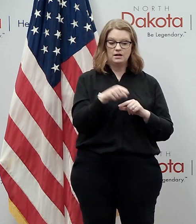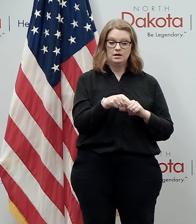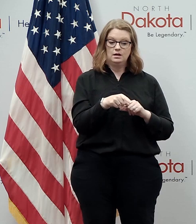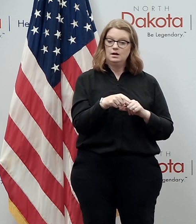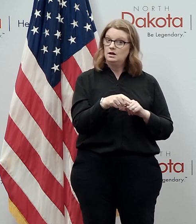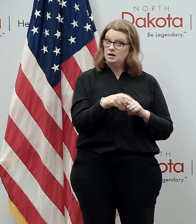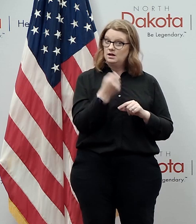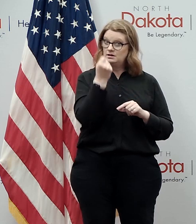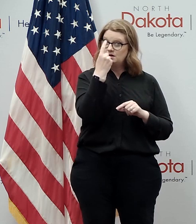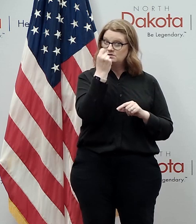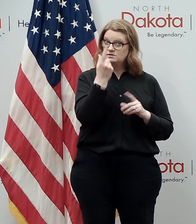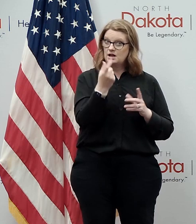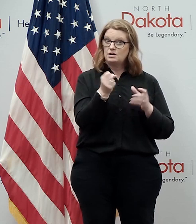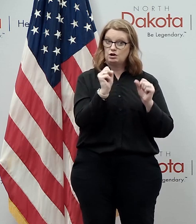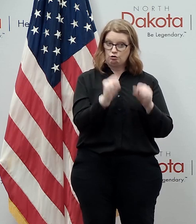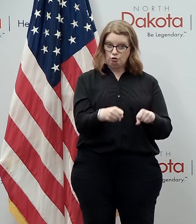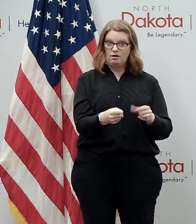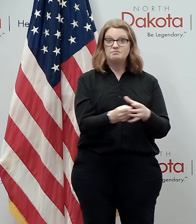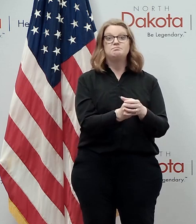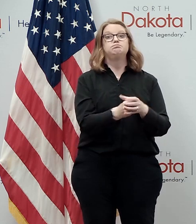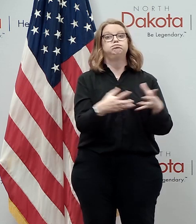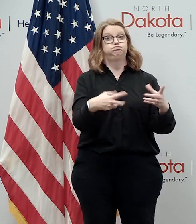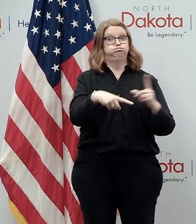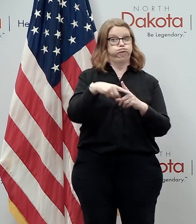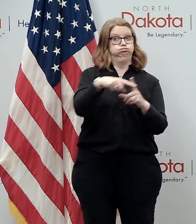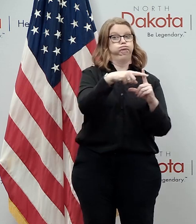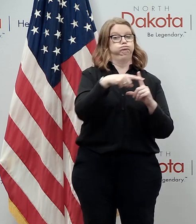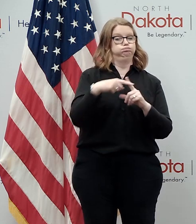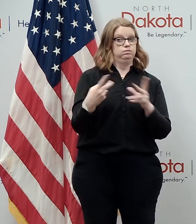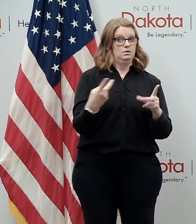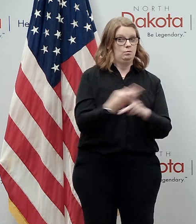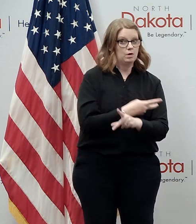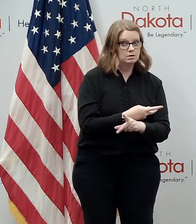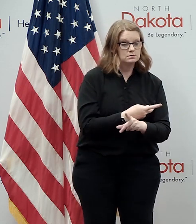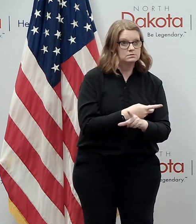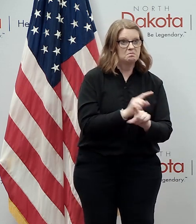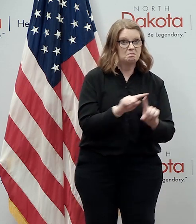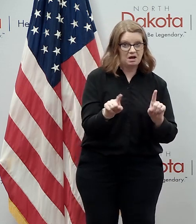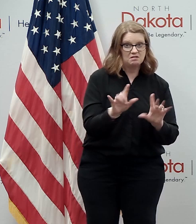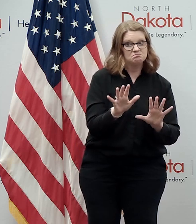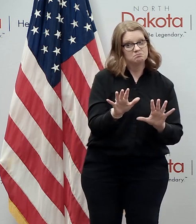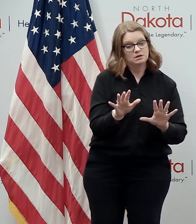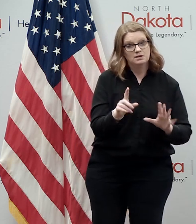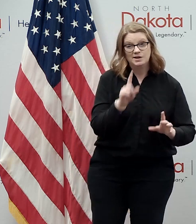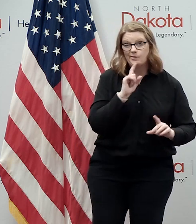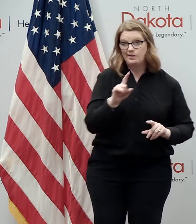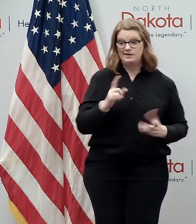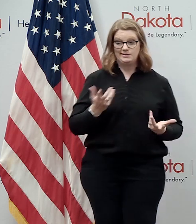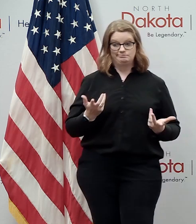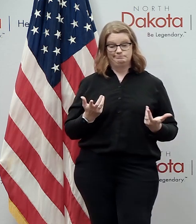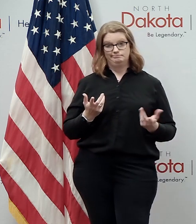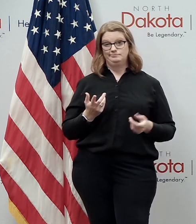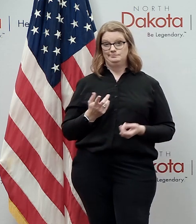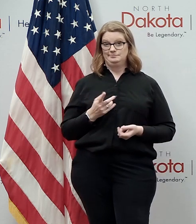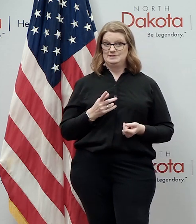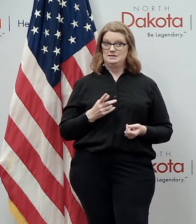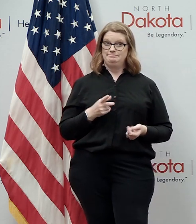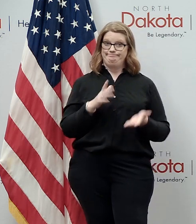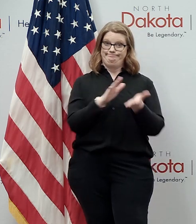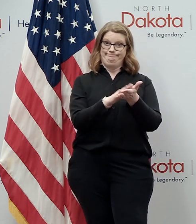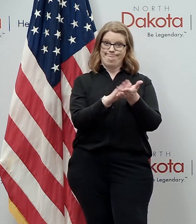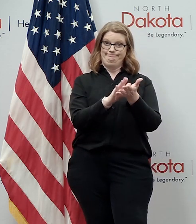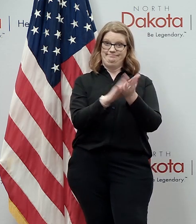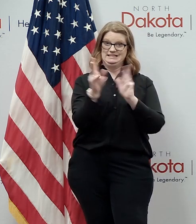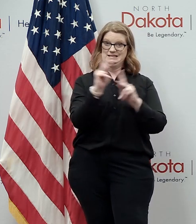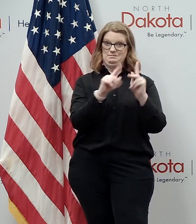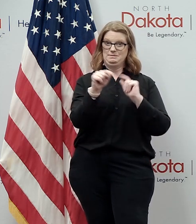a little hotter than it did so again i would just credit that back to um the people here in burley county